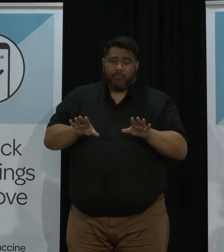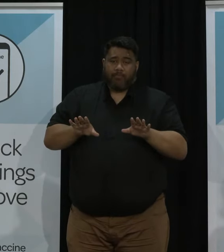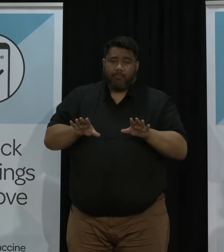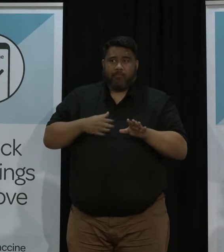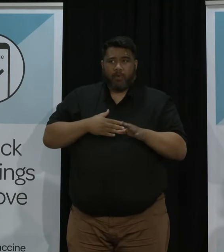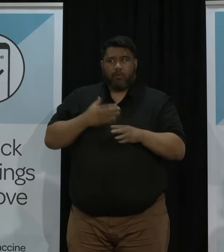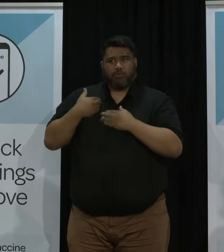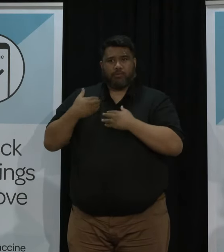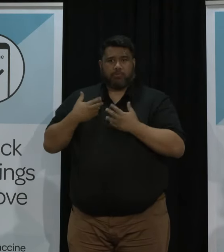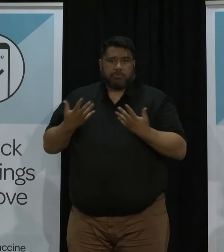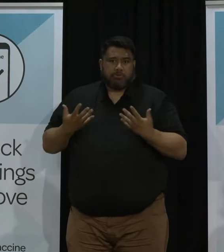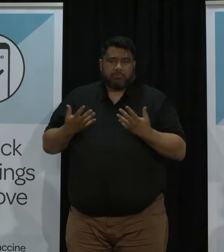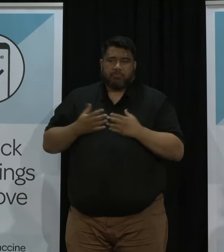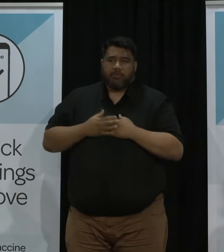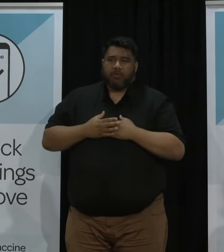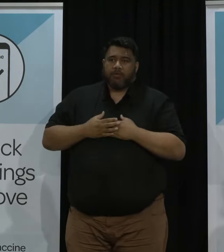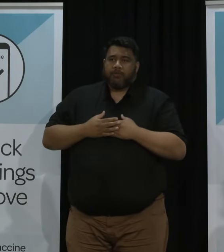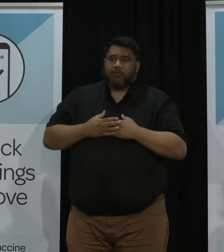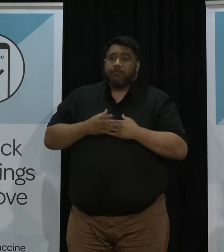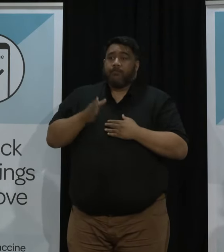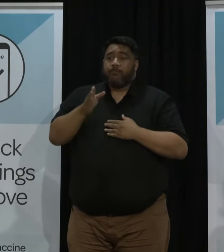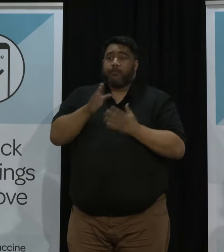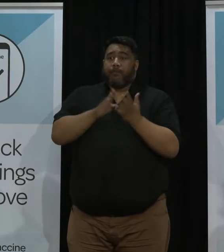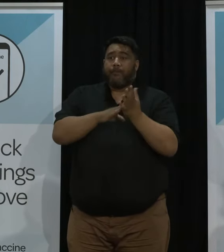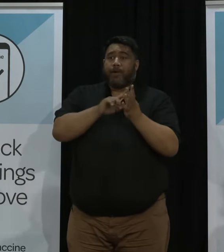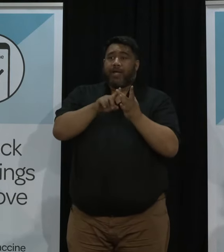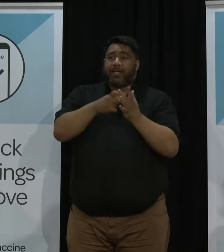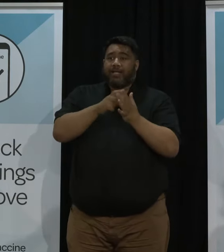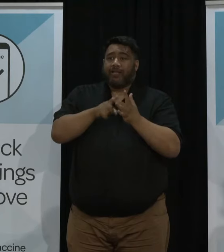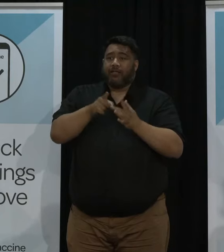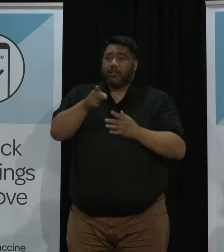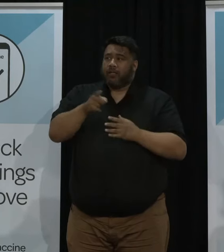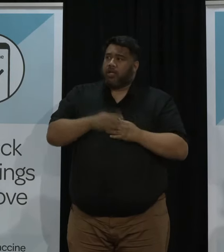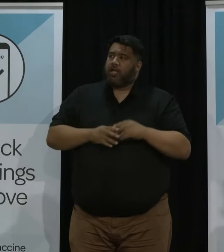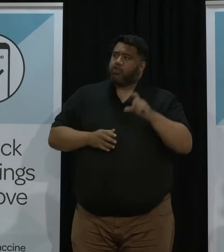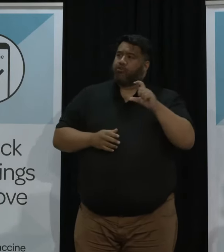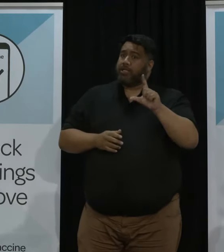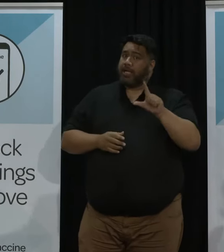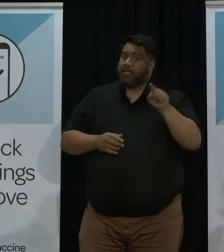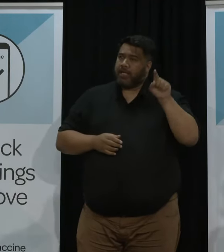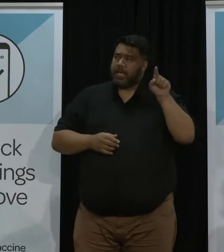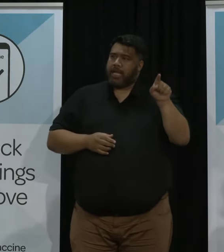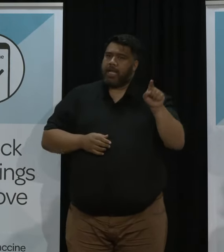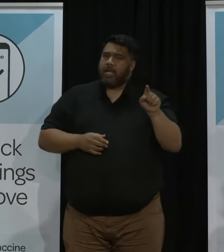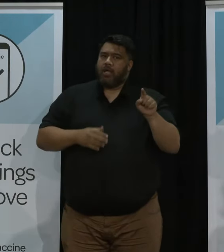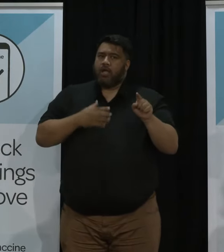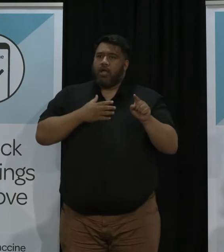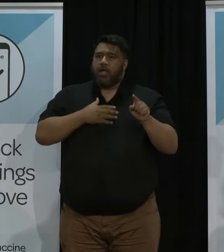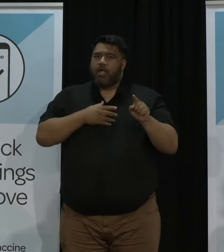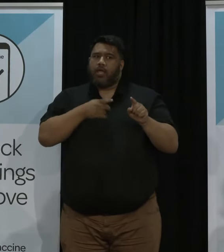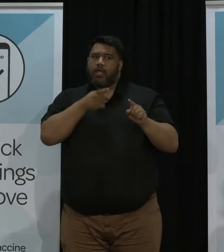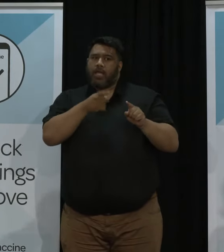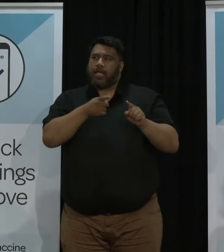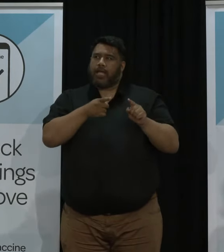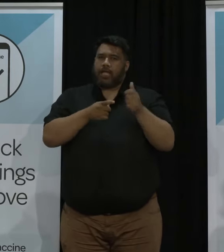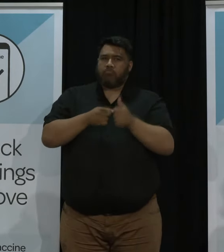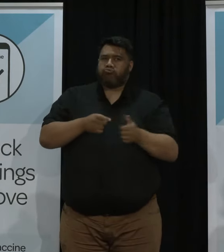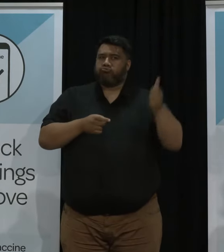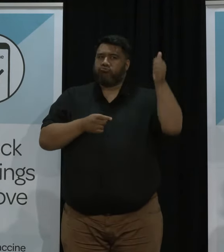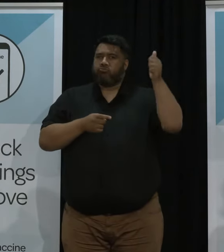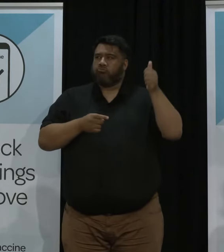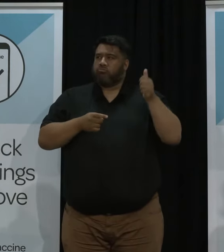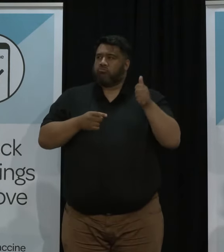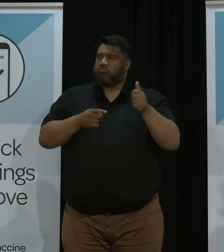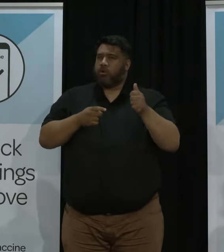responsibility to do I come to Mikey and then I'll come to you, Jason He's used to sort of being in those positions of power